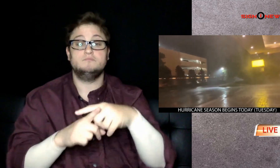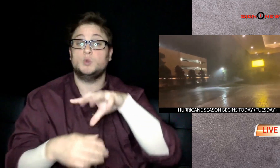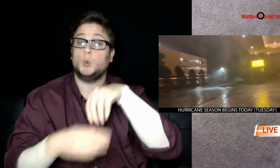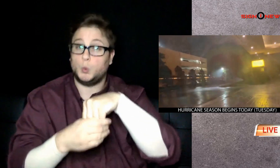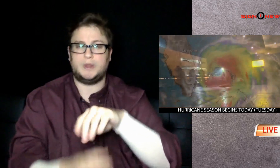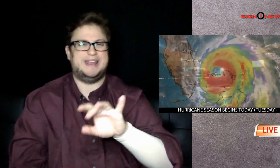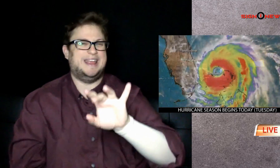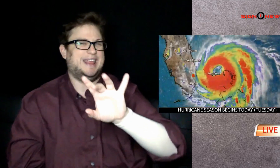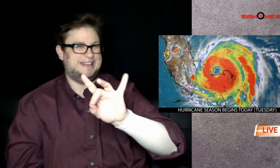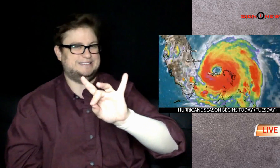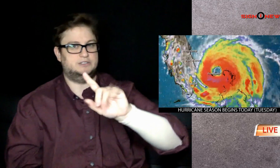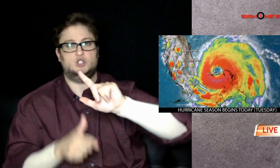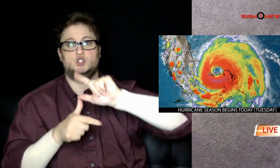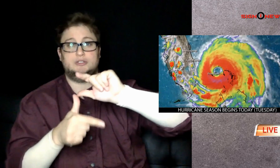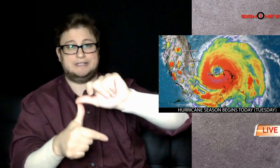including eight hurricanes.